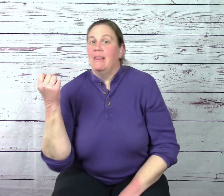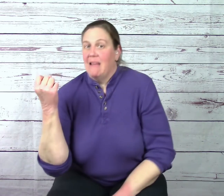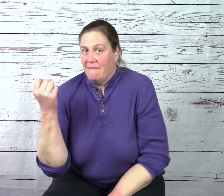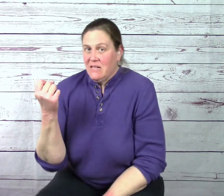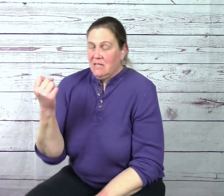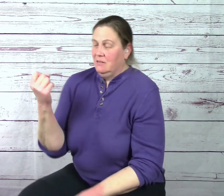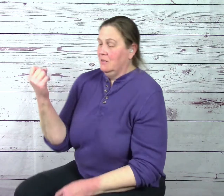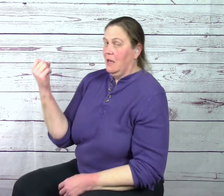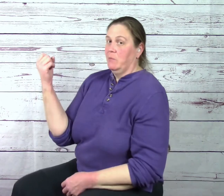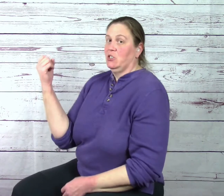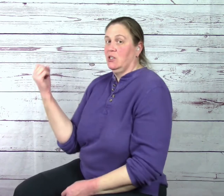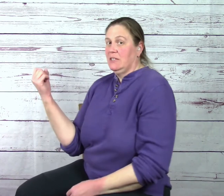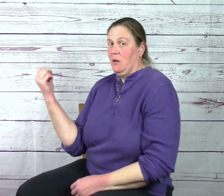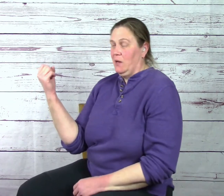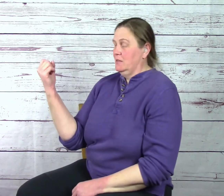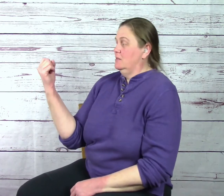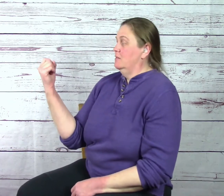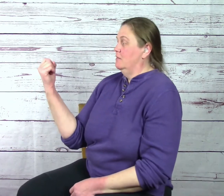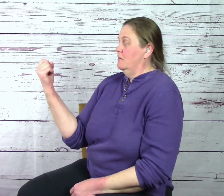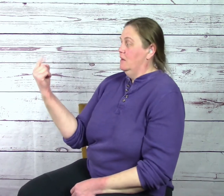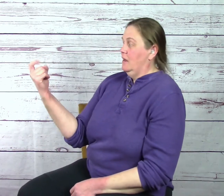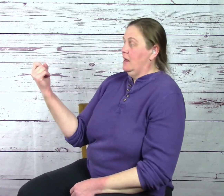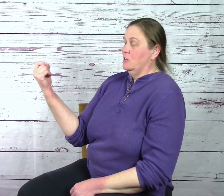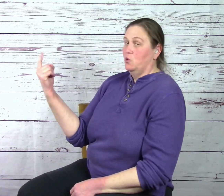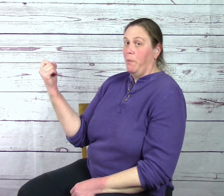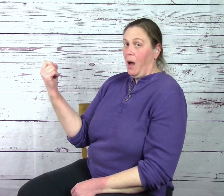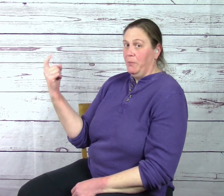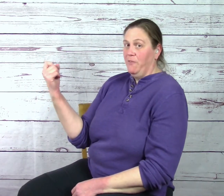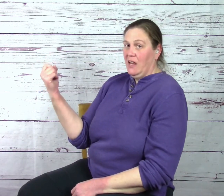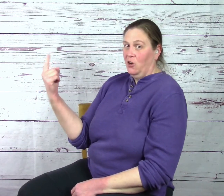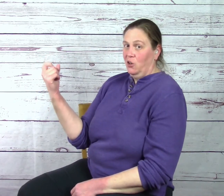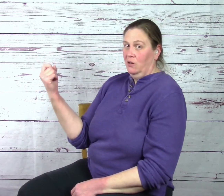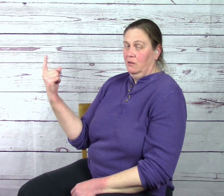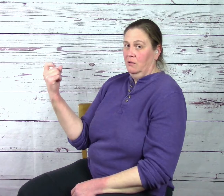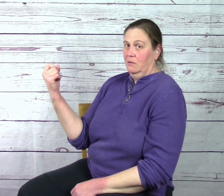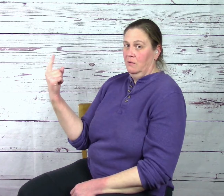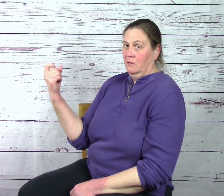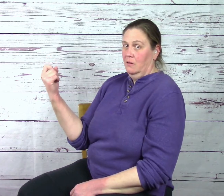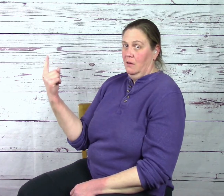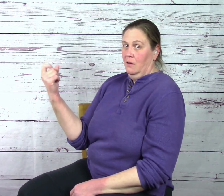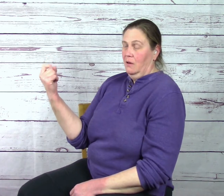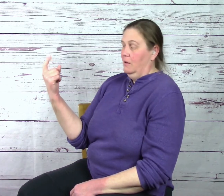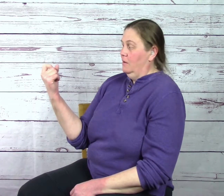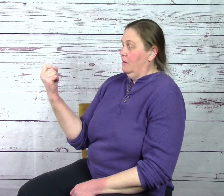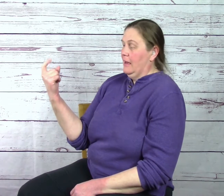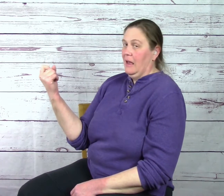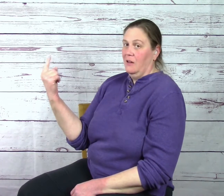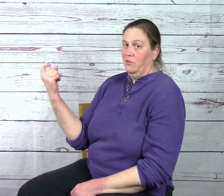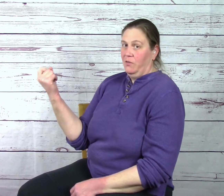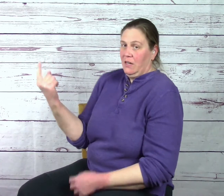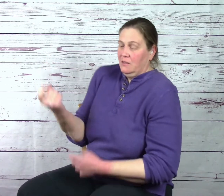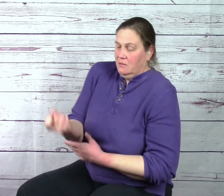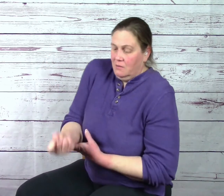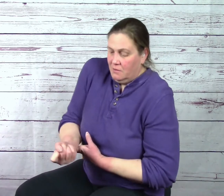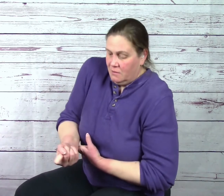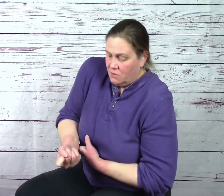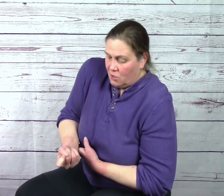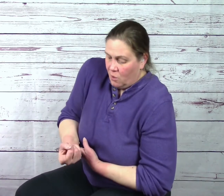Eleven, I'm going to turn it sideways, is you pop your finger out of your fist. So,